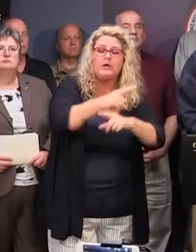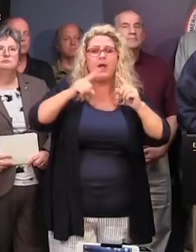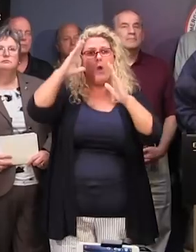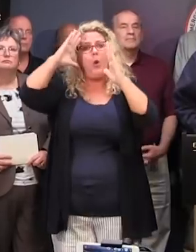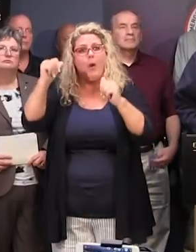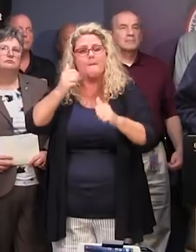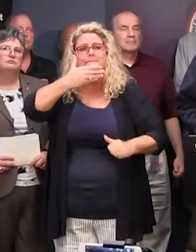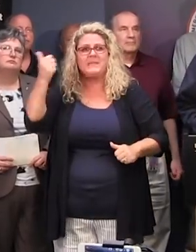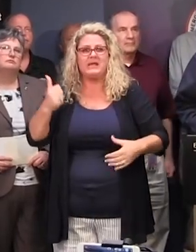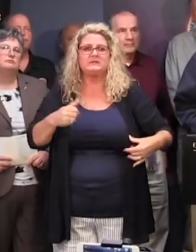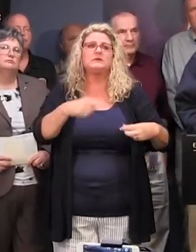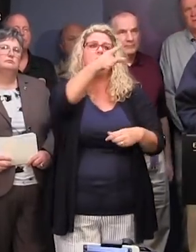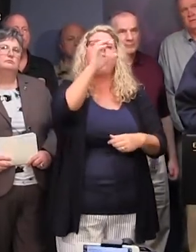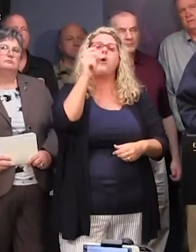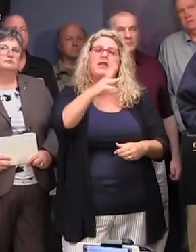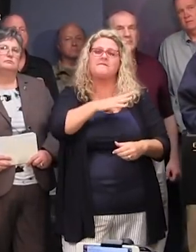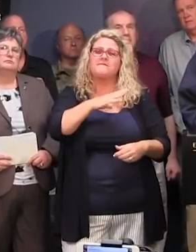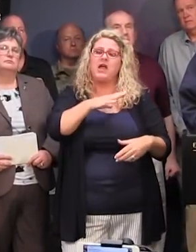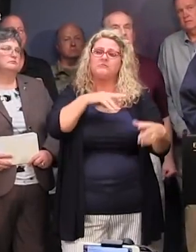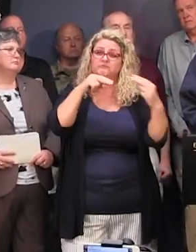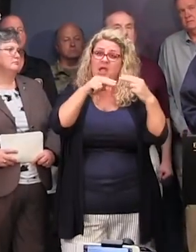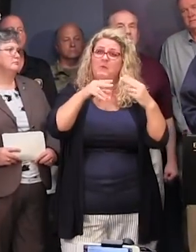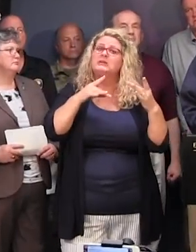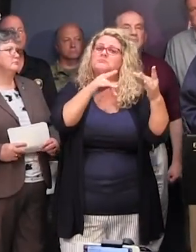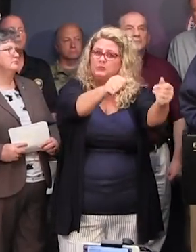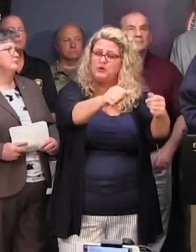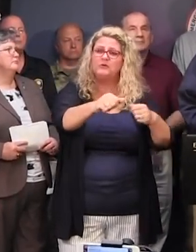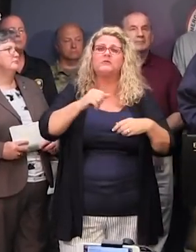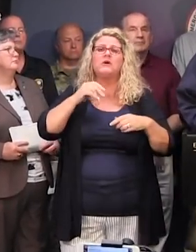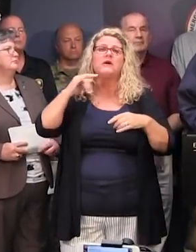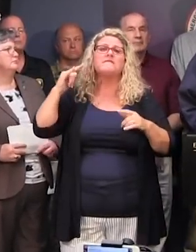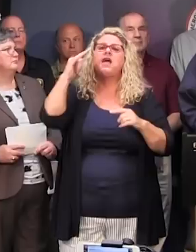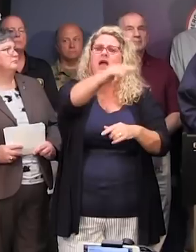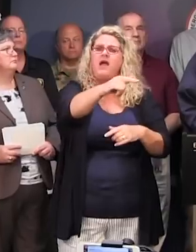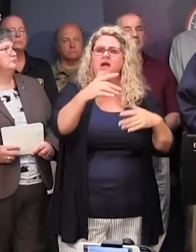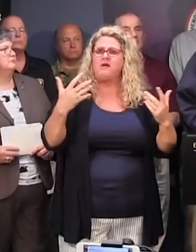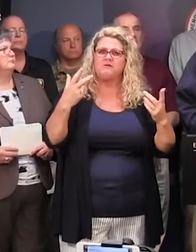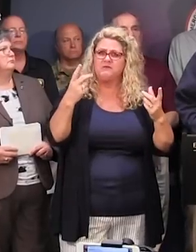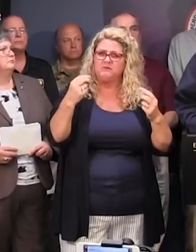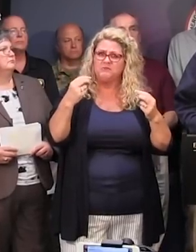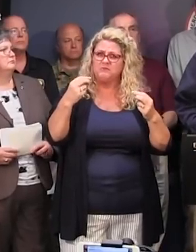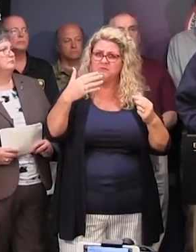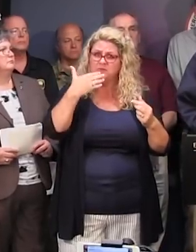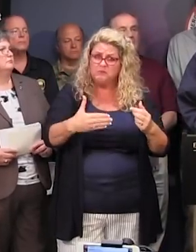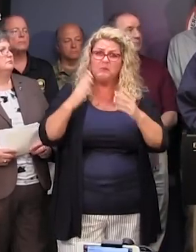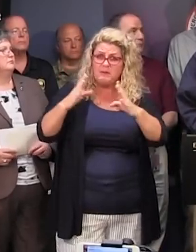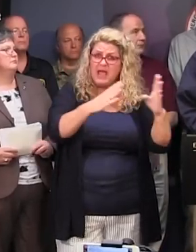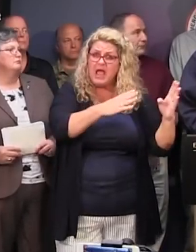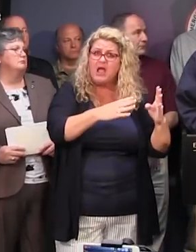smoothly. What about the air? Should people trying to fly out of this thing, get away from here, be concerned, and just prepare for the place? say